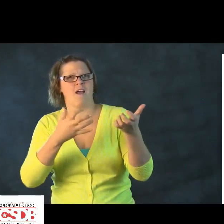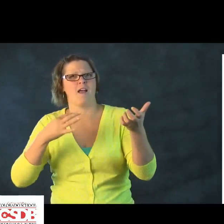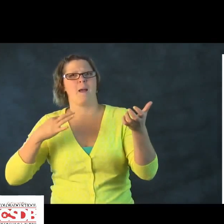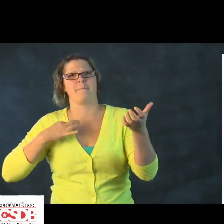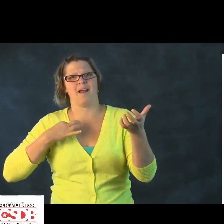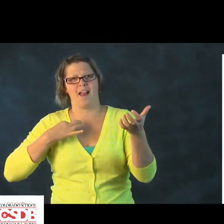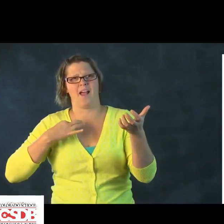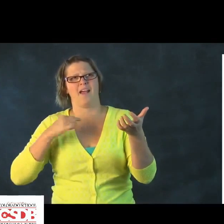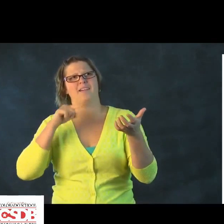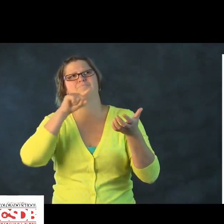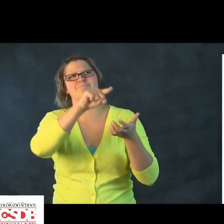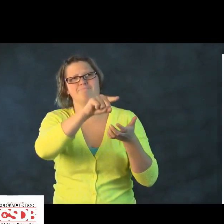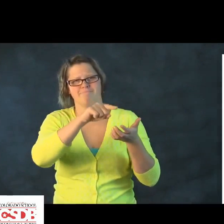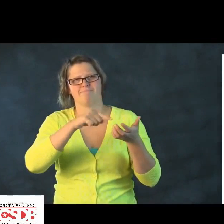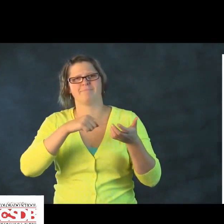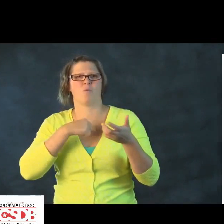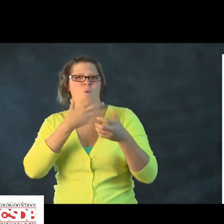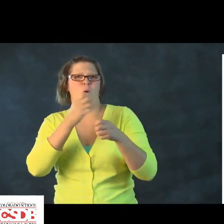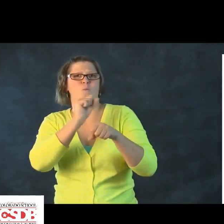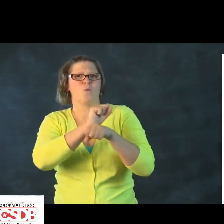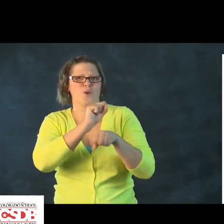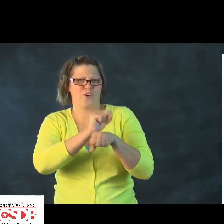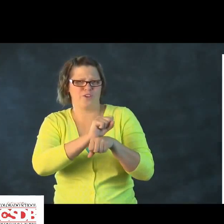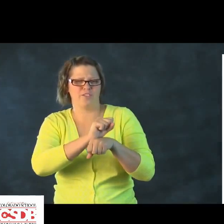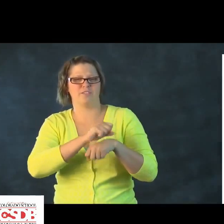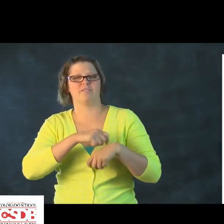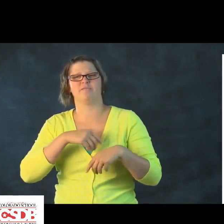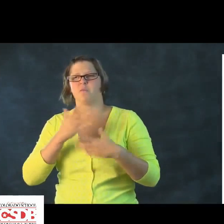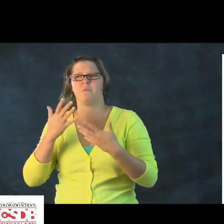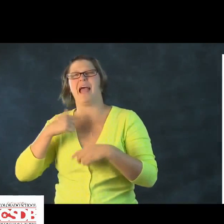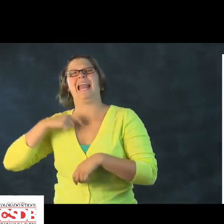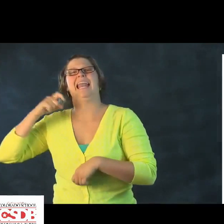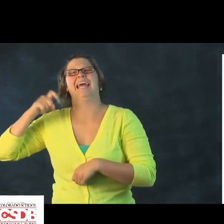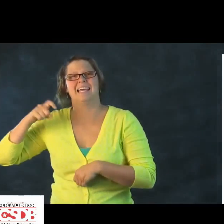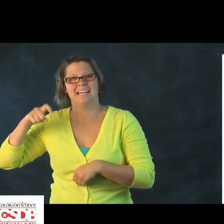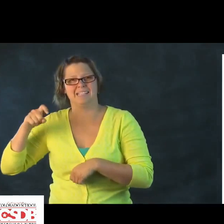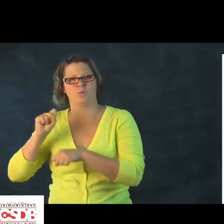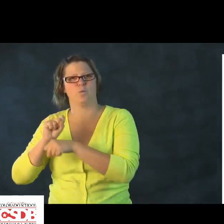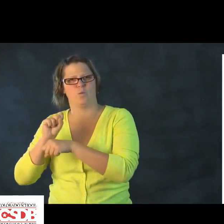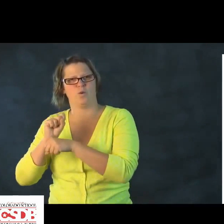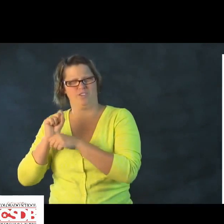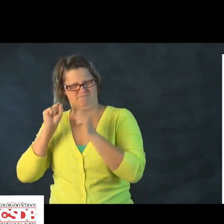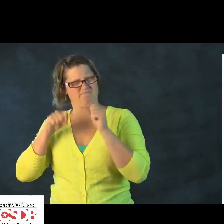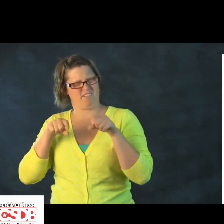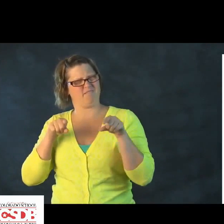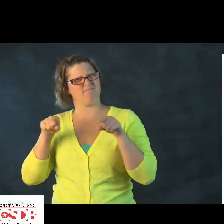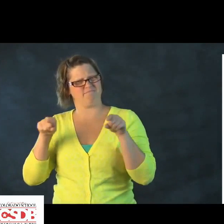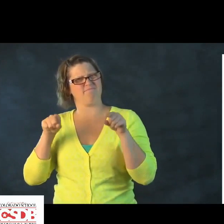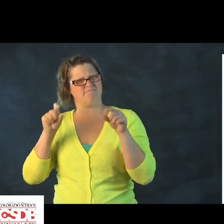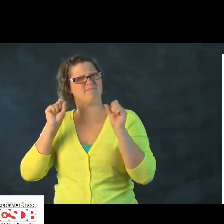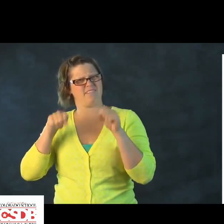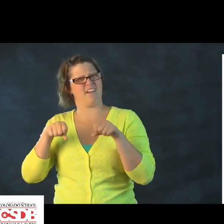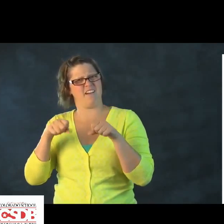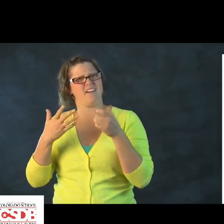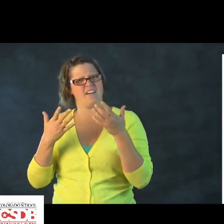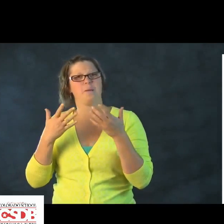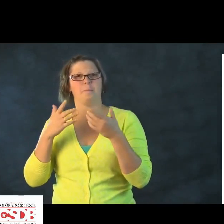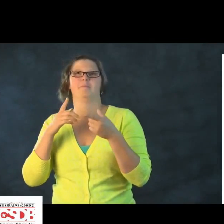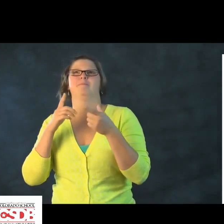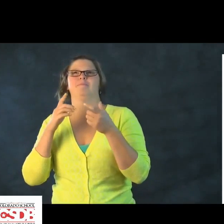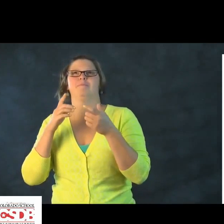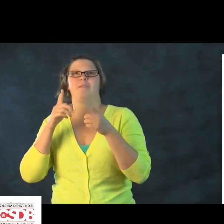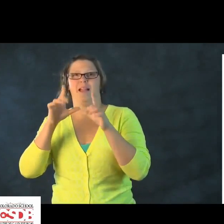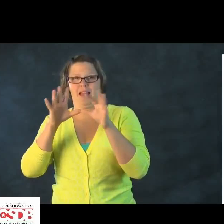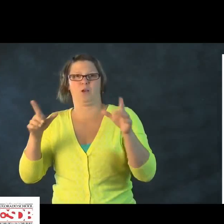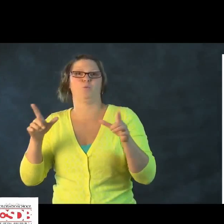It can be something very simple. You want to apply for a job, for example. Or you have the idea of needing